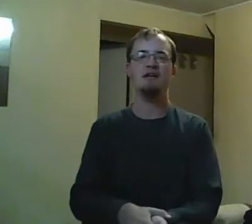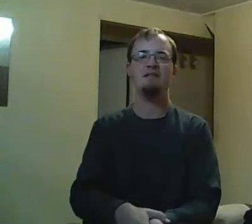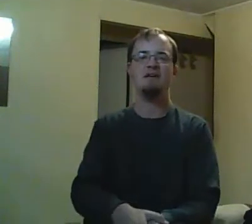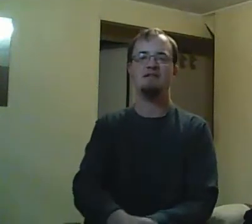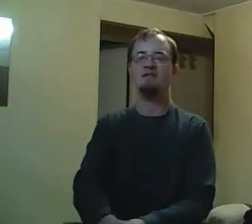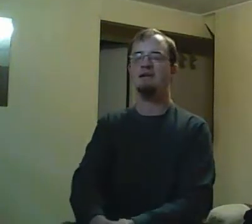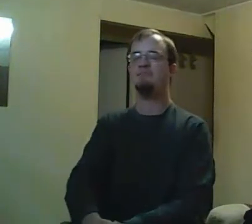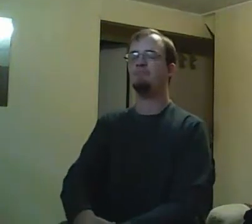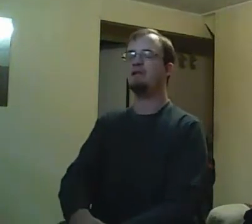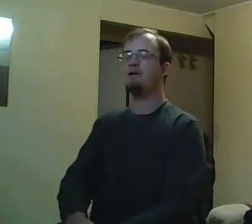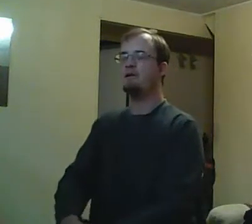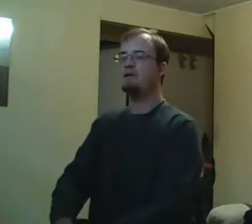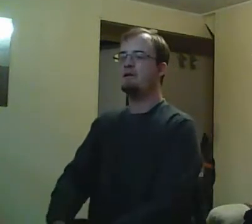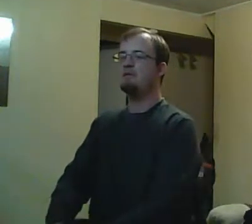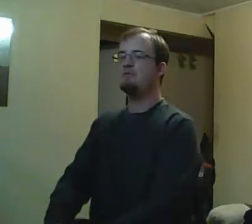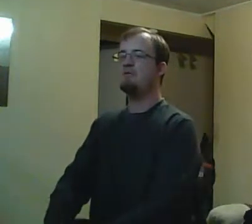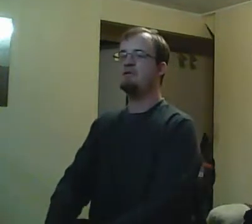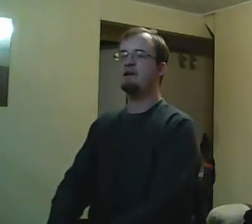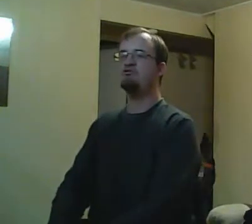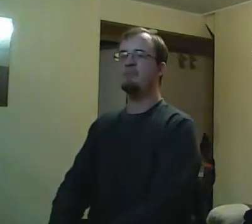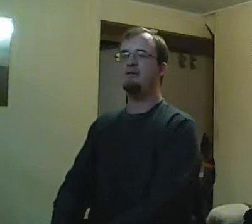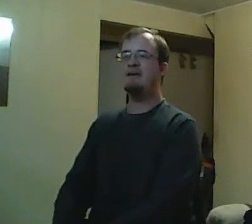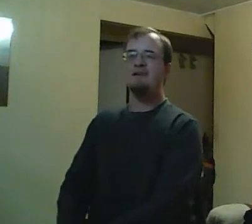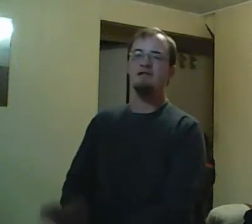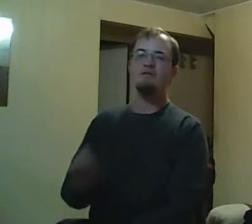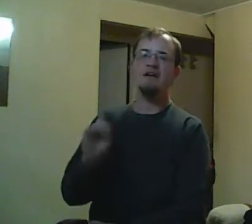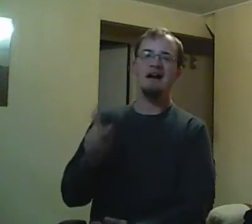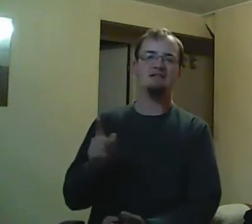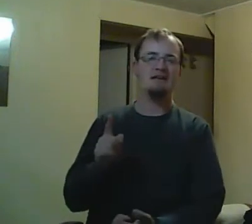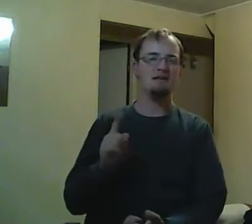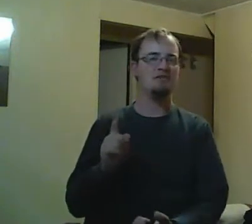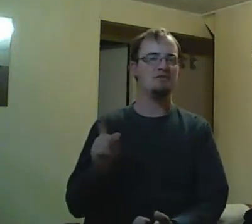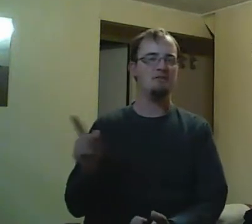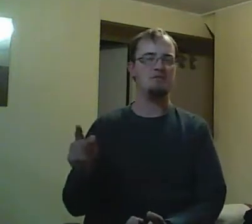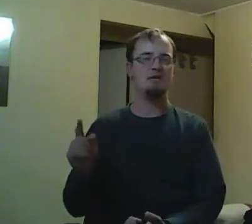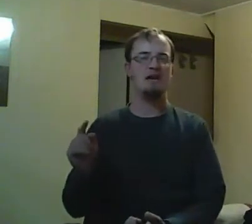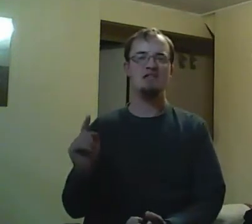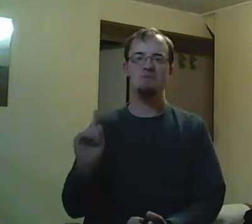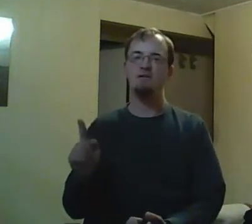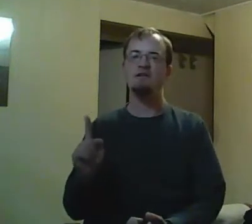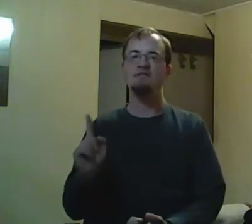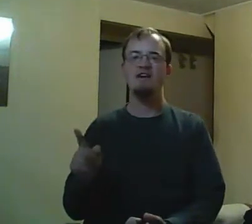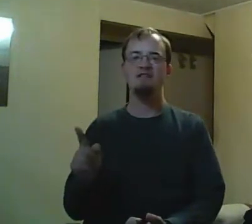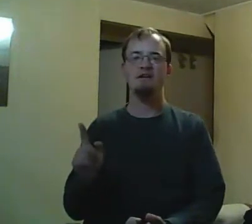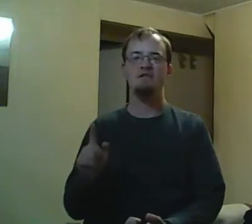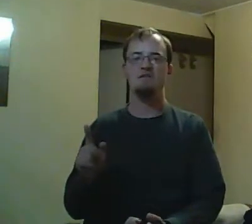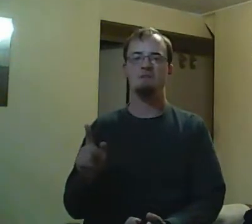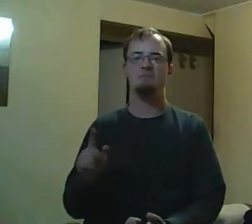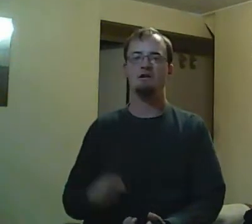you're the one at fault. Because if JT wasn't so enamored with Webster, that's her pet connecting for Danny,